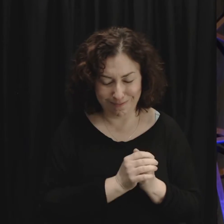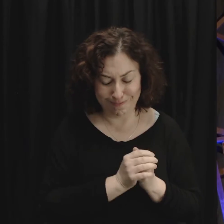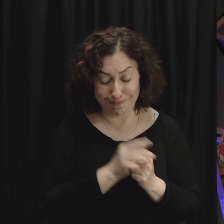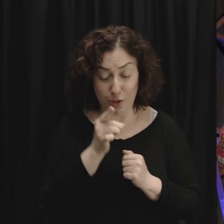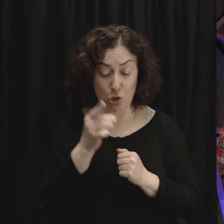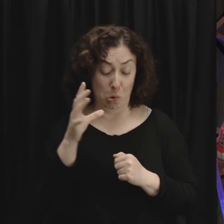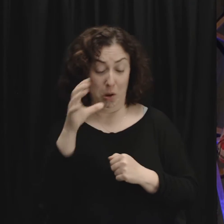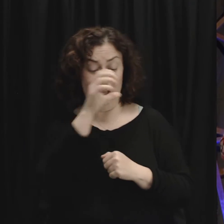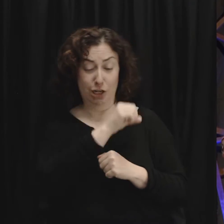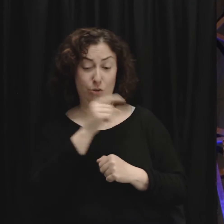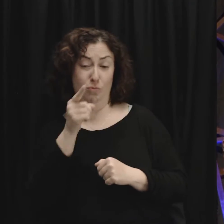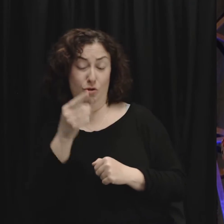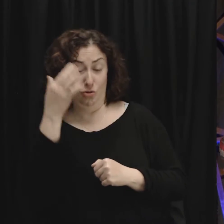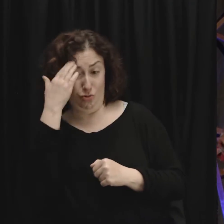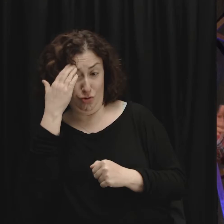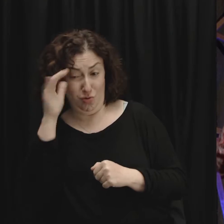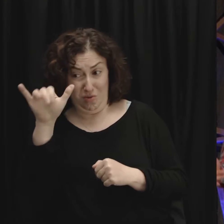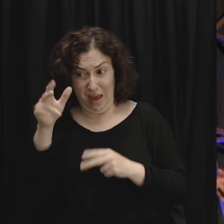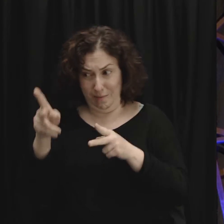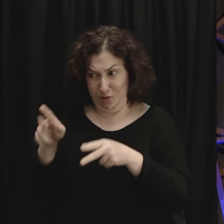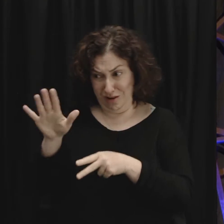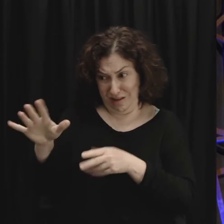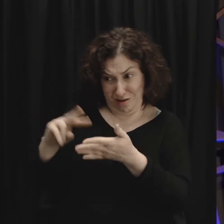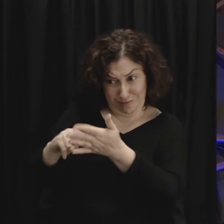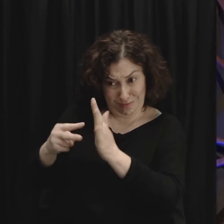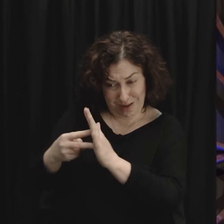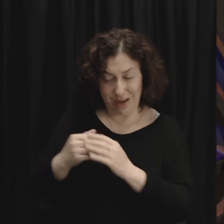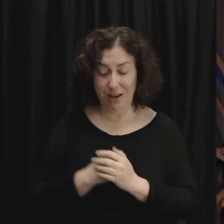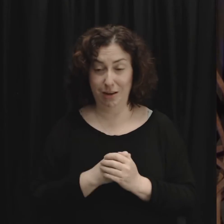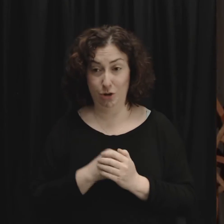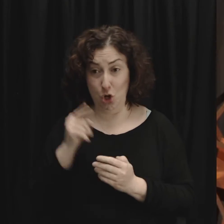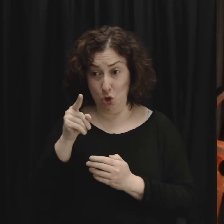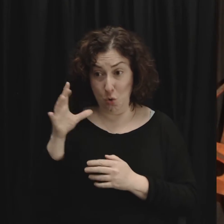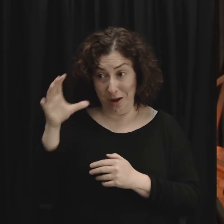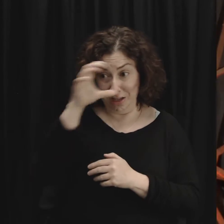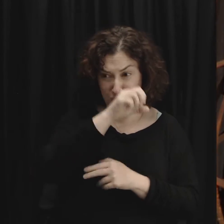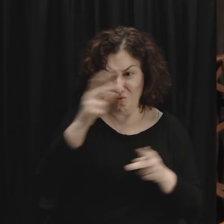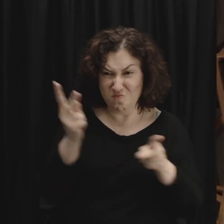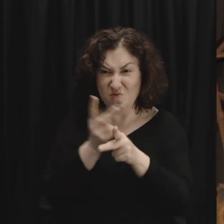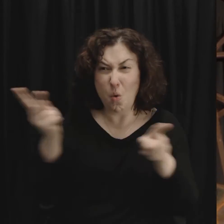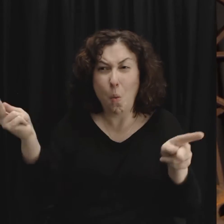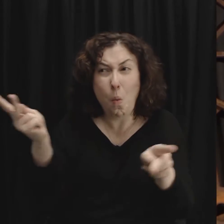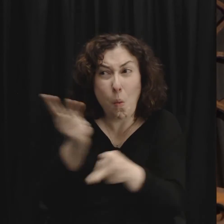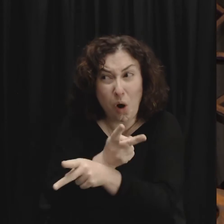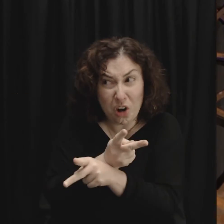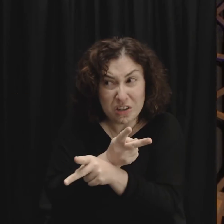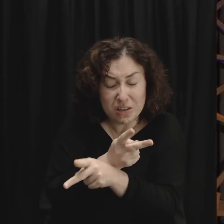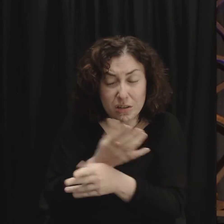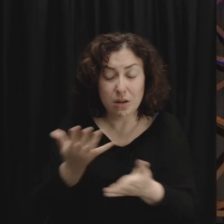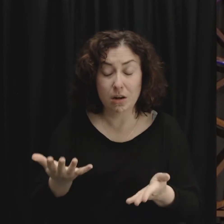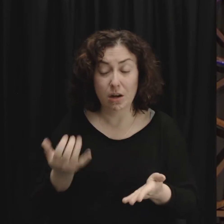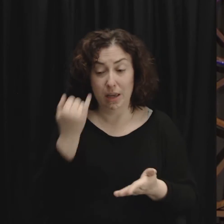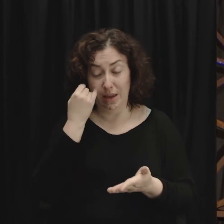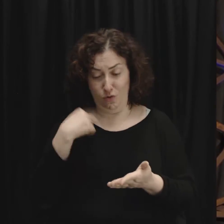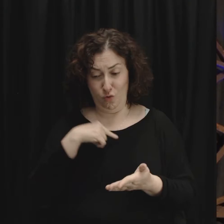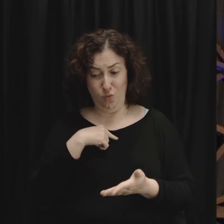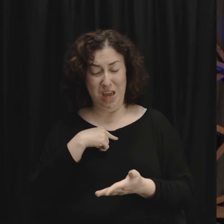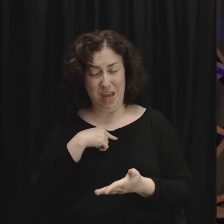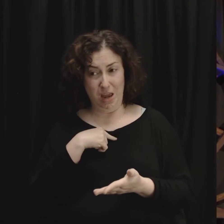person meant when they said something you assumed the worst about somebody and if we just take it upon ourselves to check out our